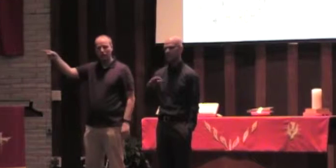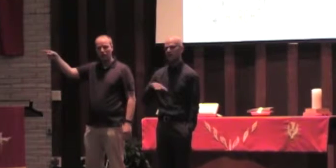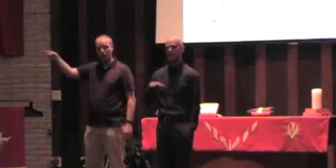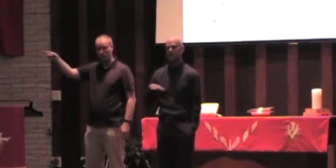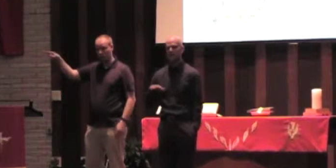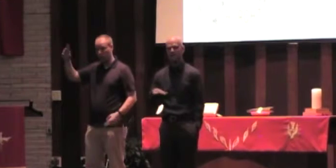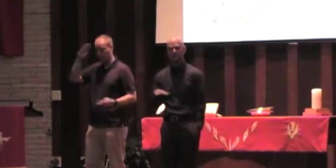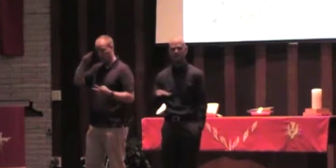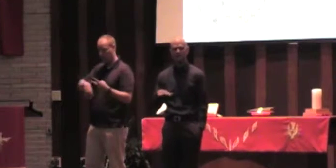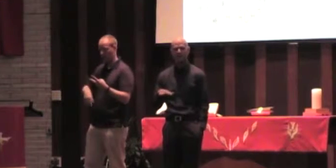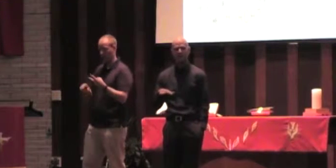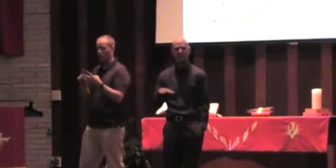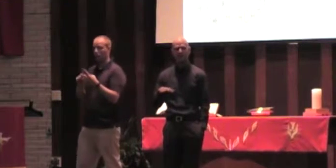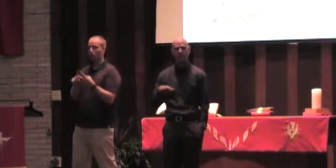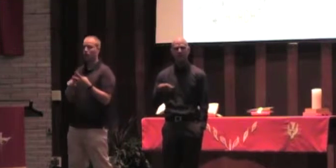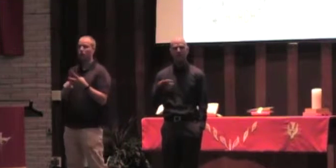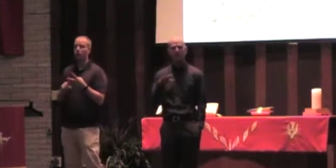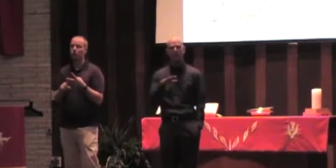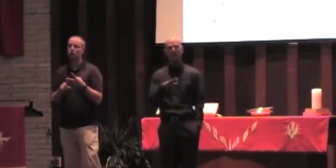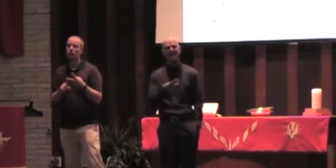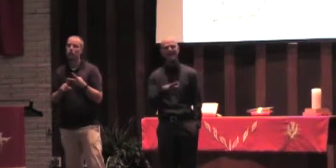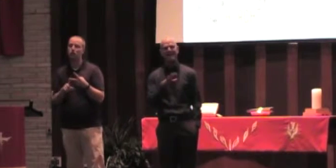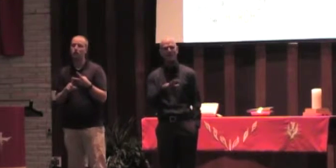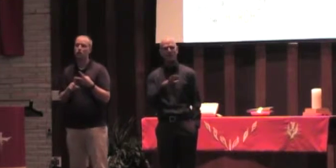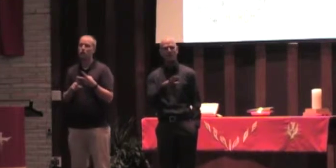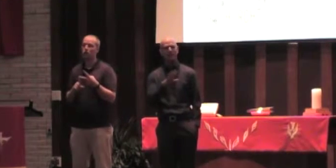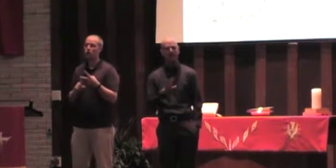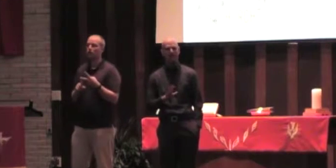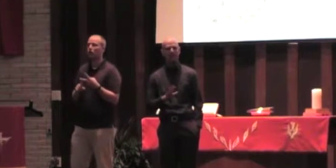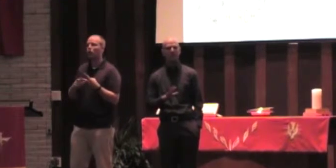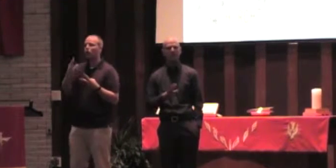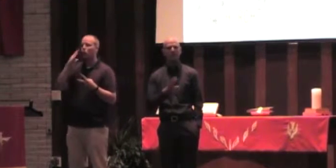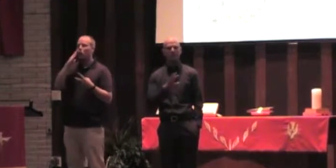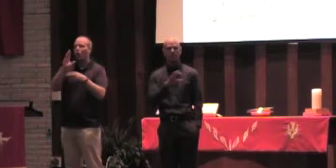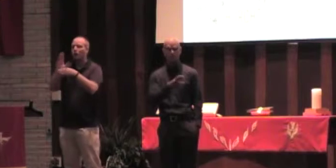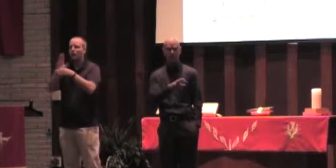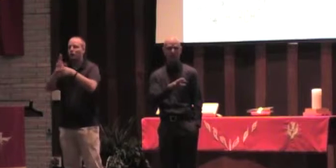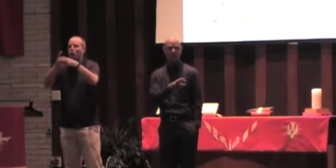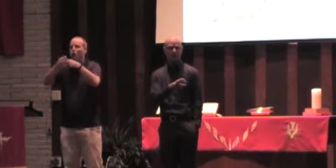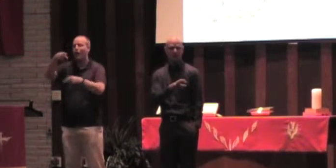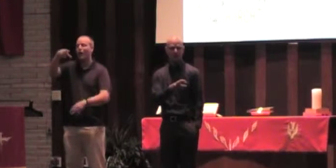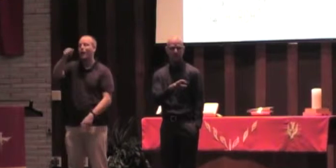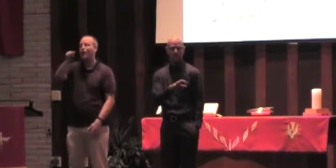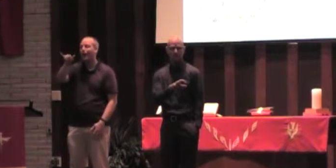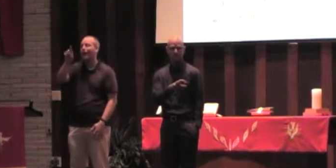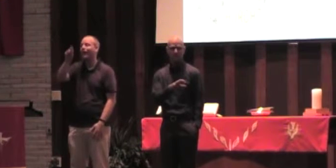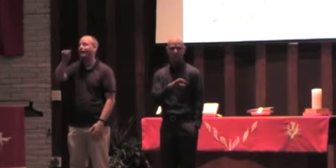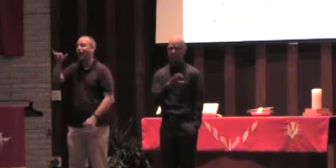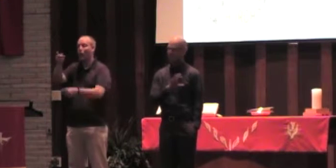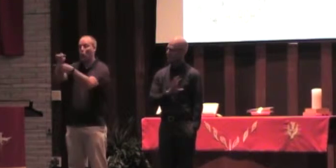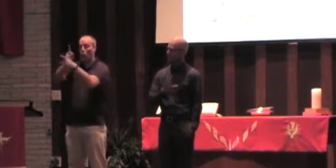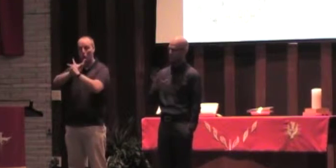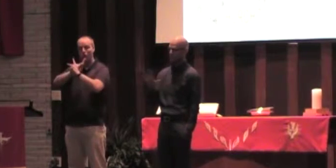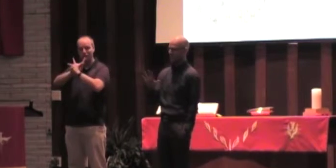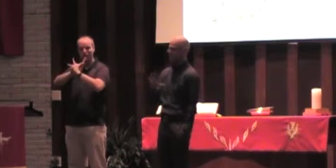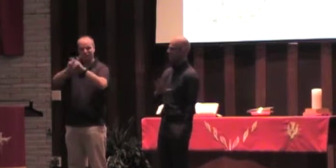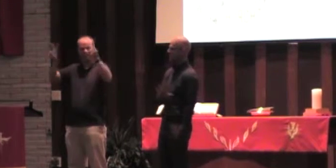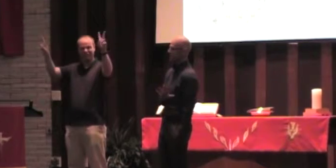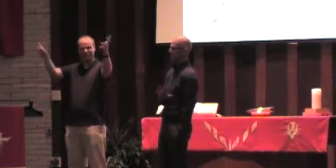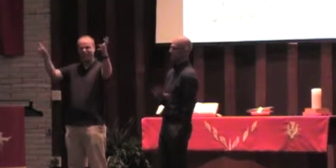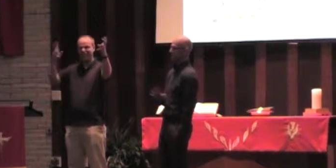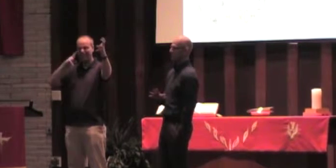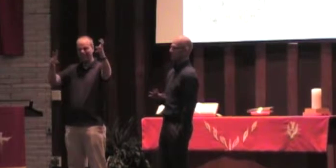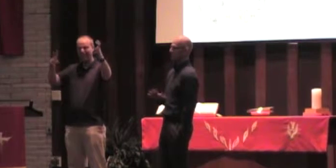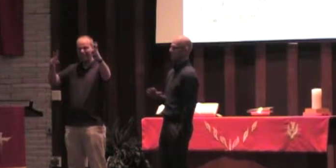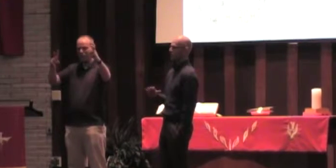Do you know that in our city, there are more payday loan type stores, which as you may